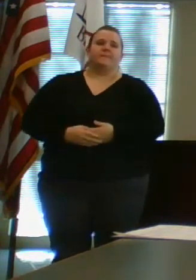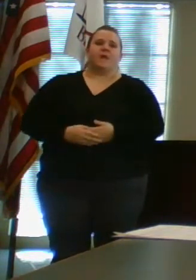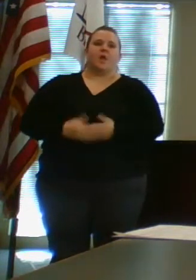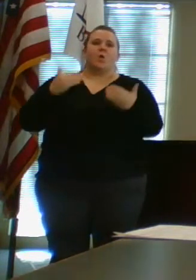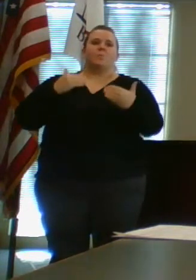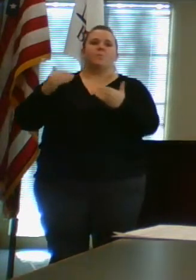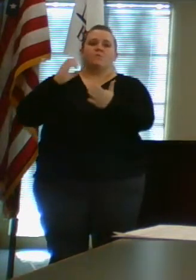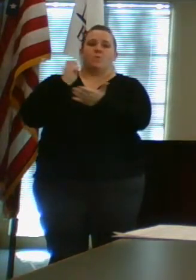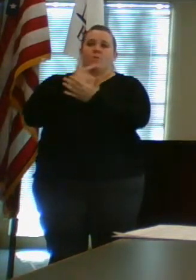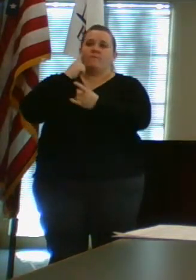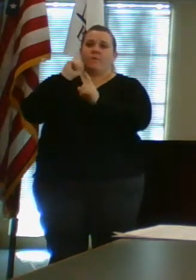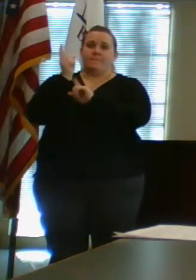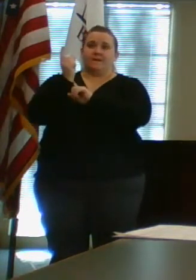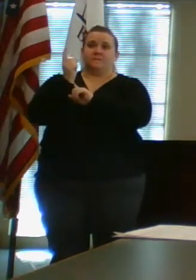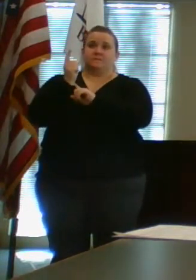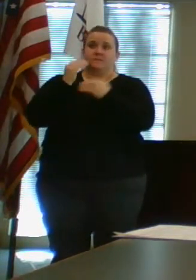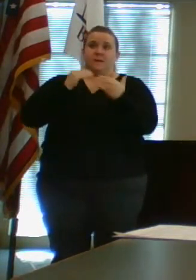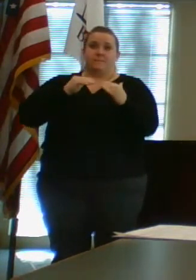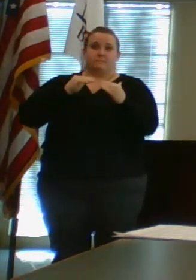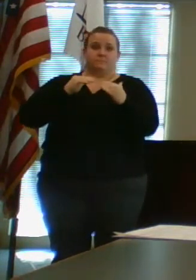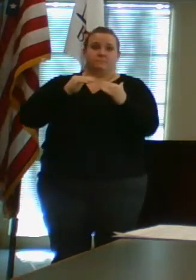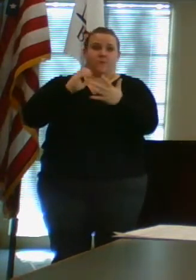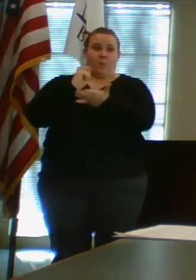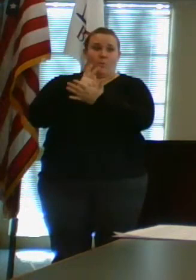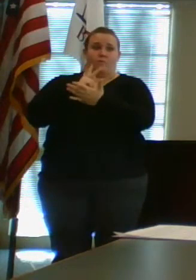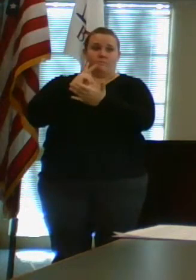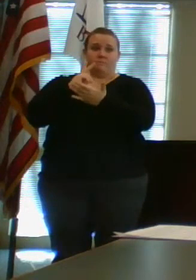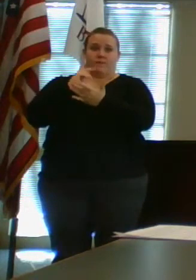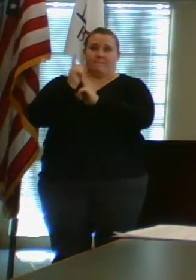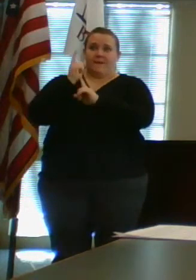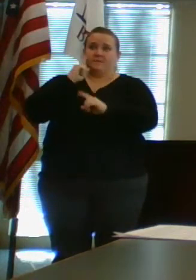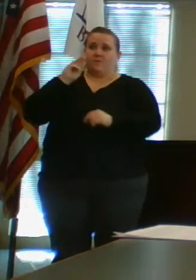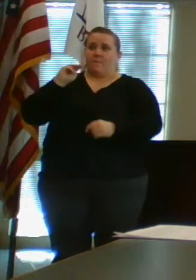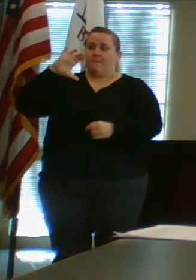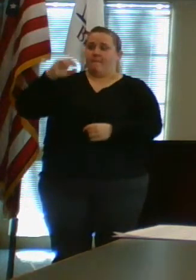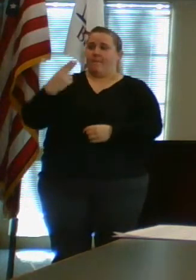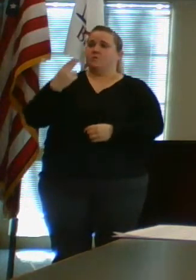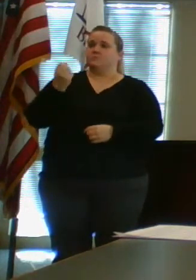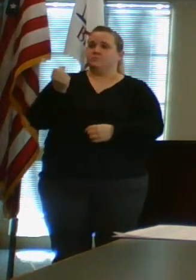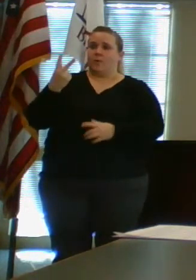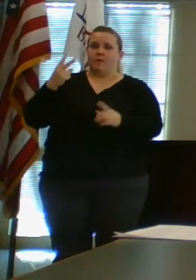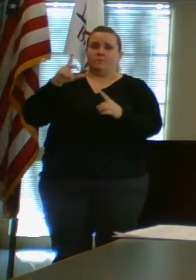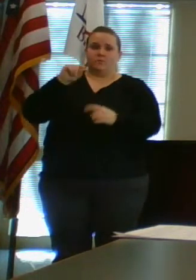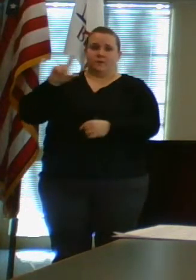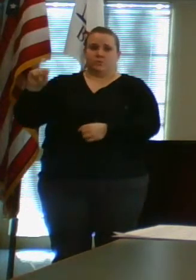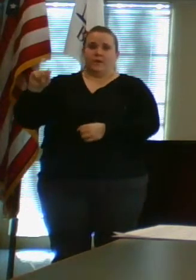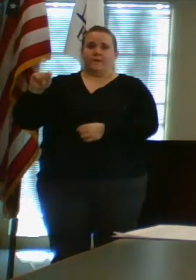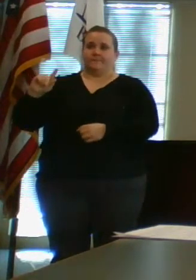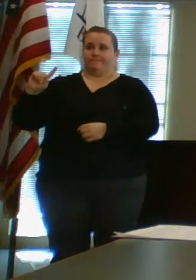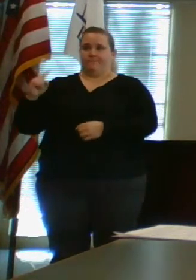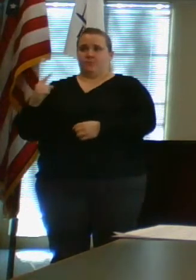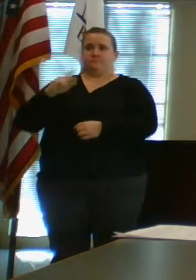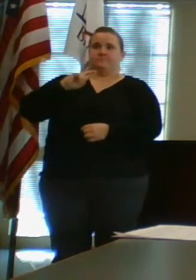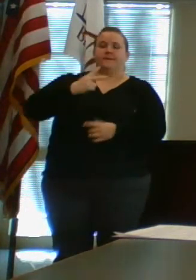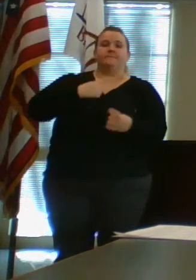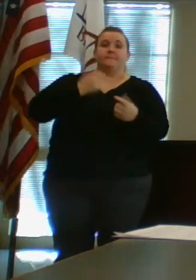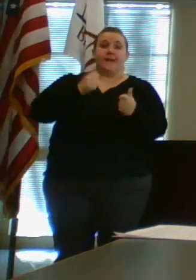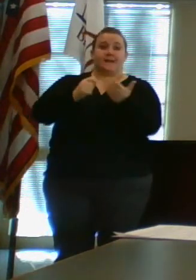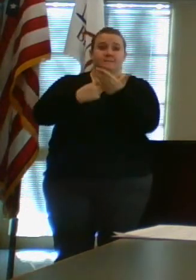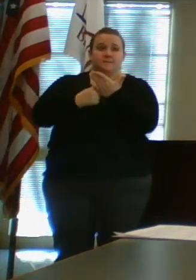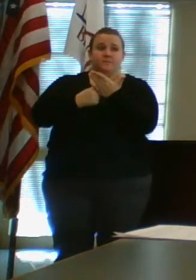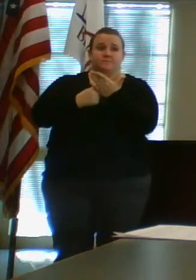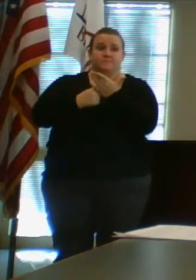approval of the minutes. Is there a motion to approve the March 12, 2020 public meeting minutes? Second. Second. Any discussion?